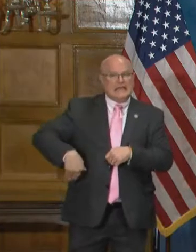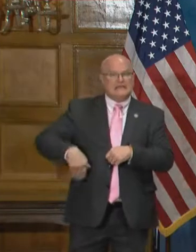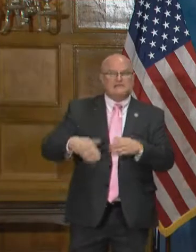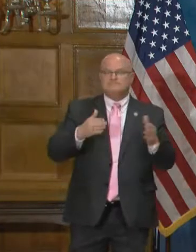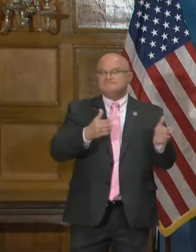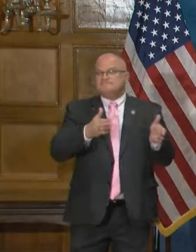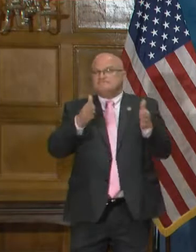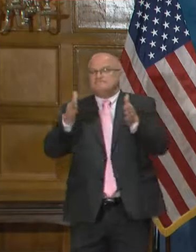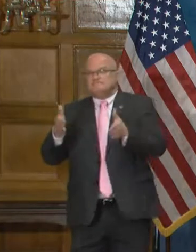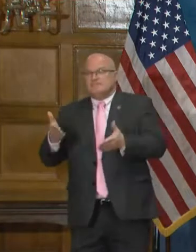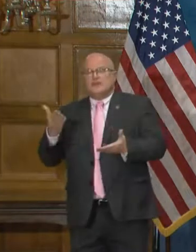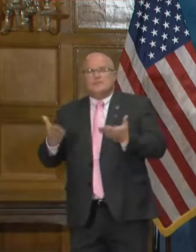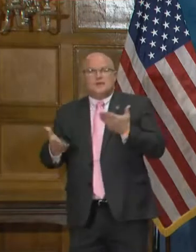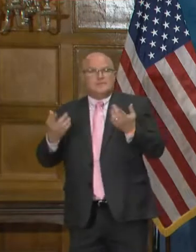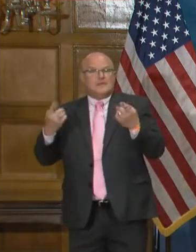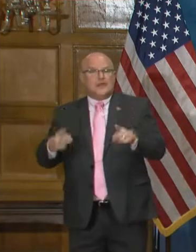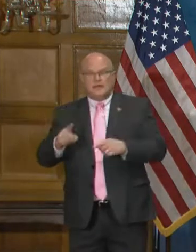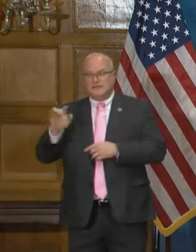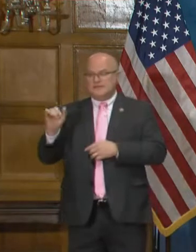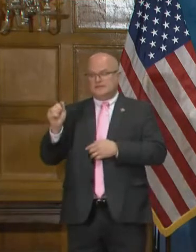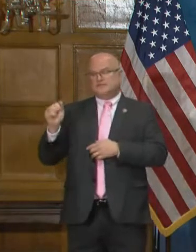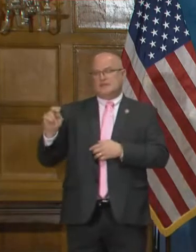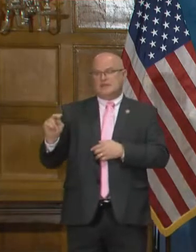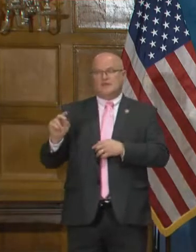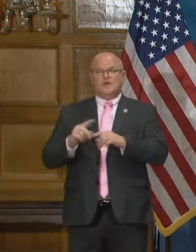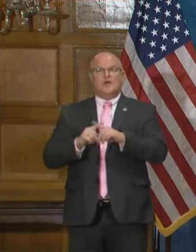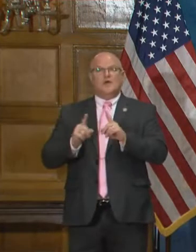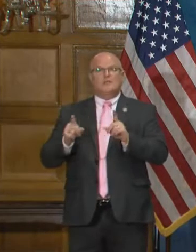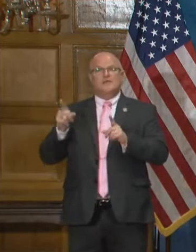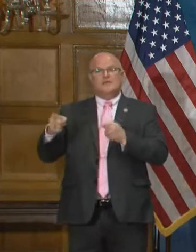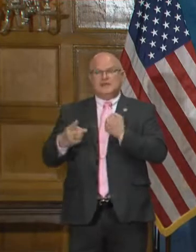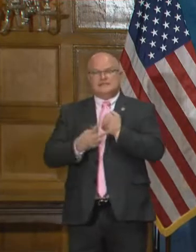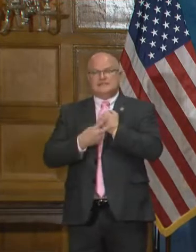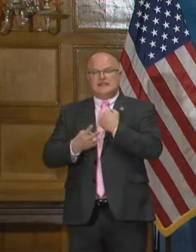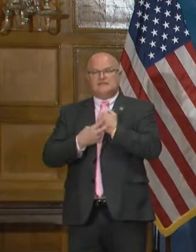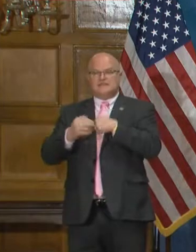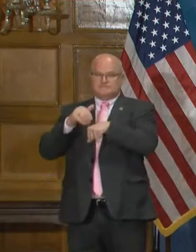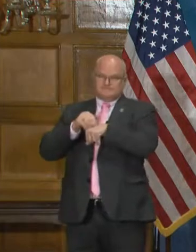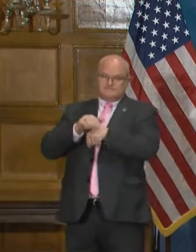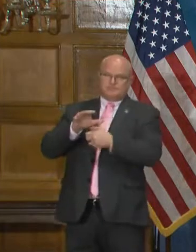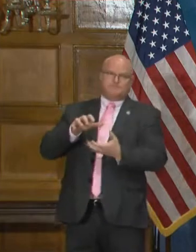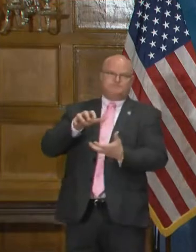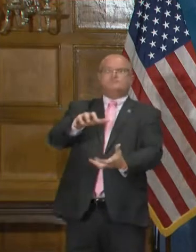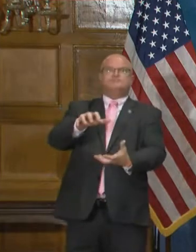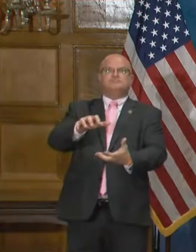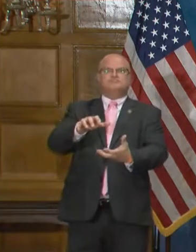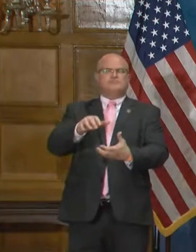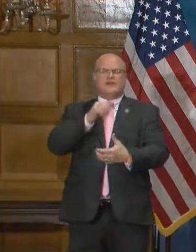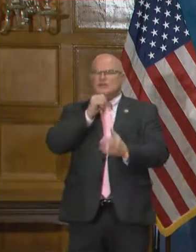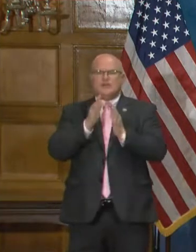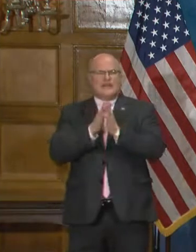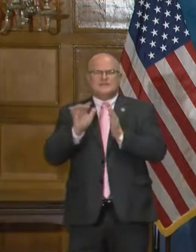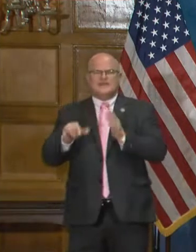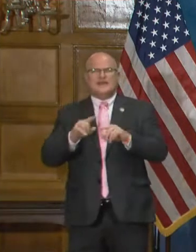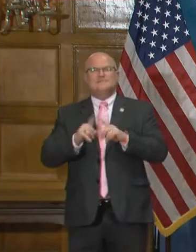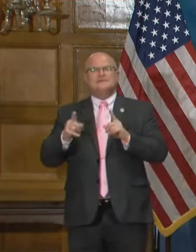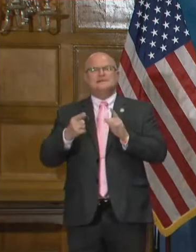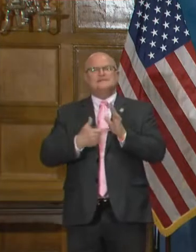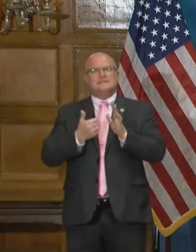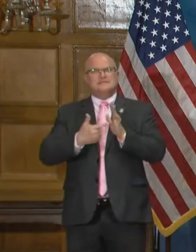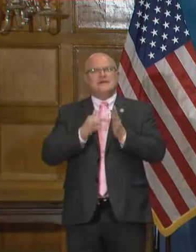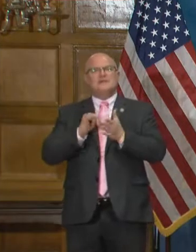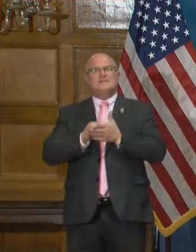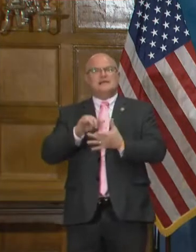might have been, happened in January, but they save it and send it in in one batch, which we don't ask them to do. But that allow